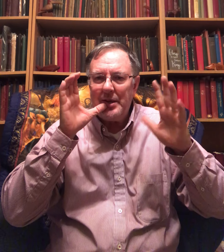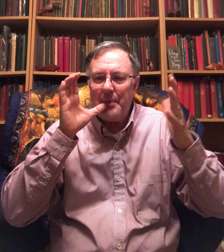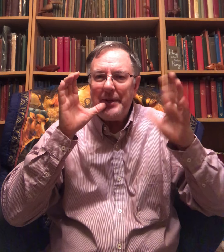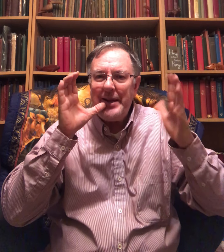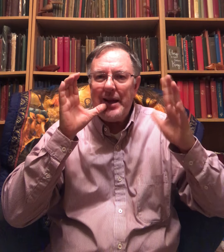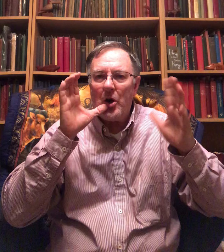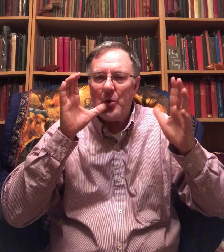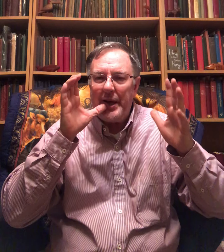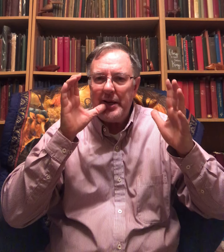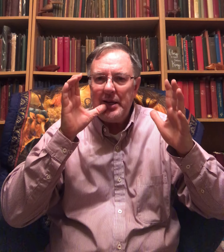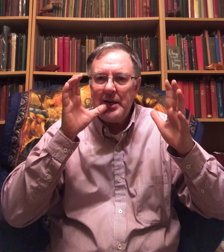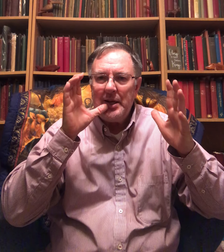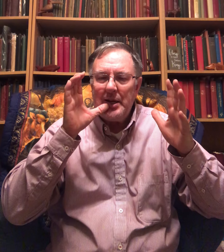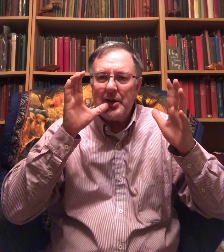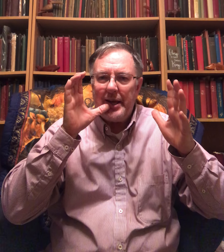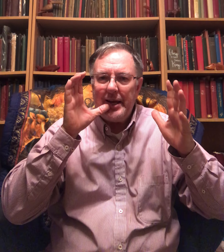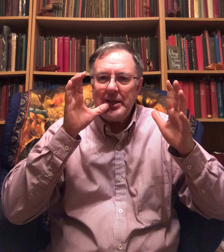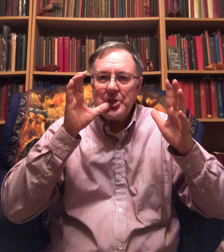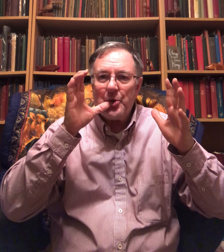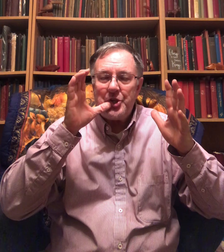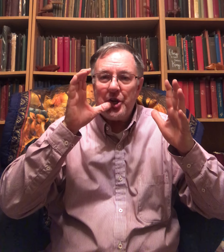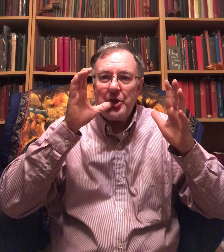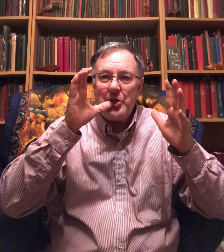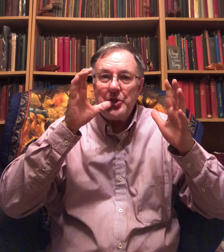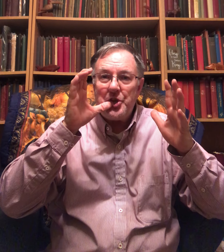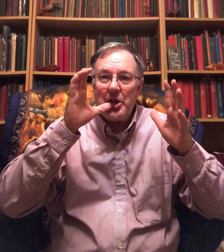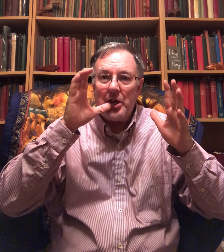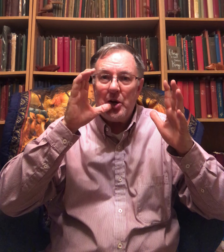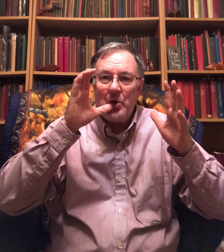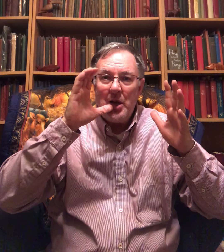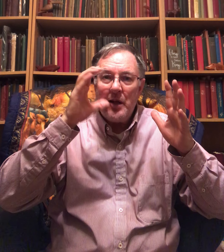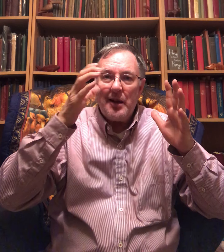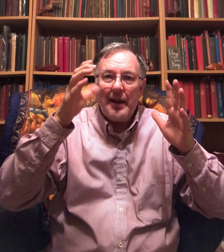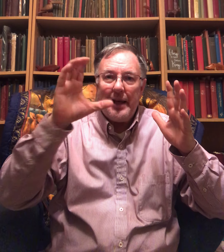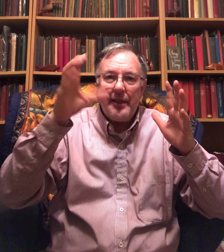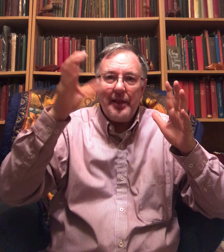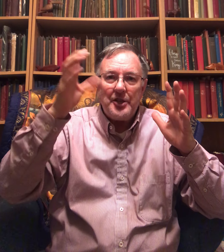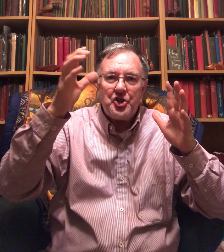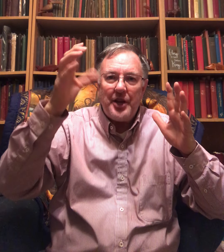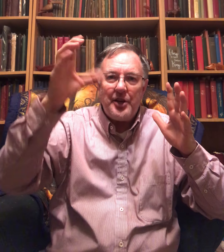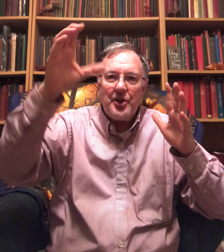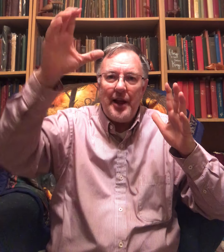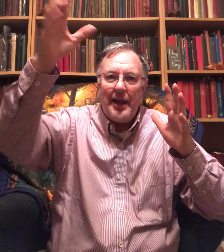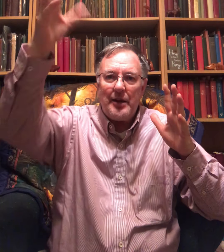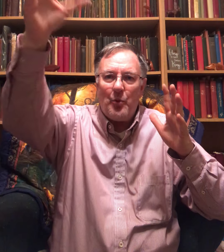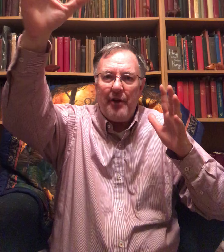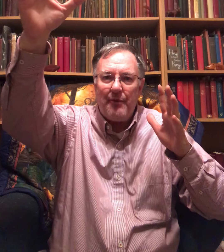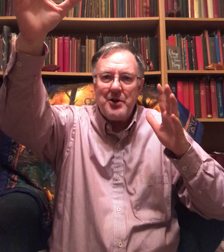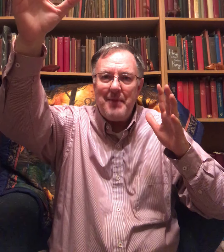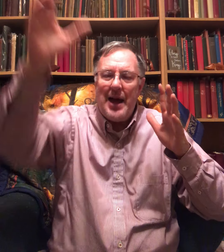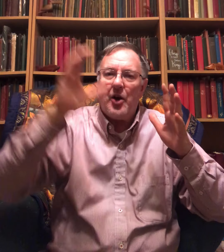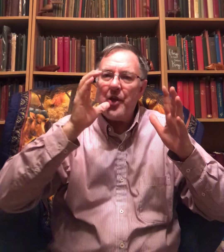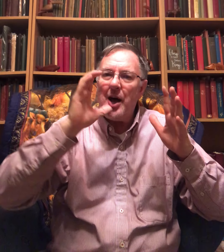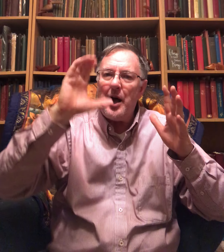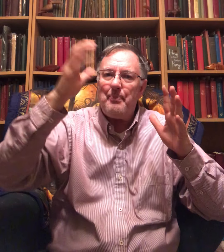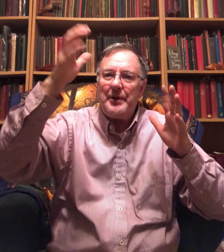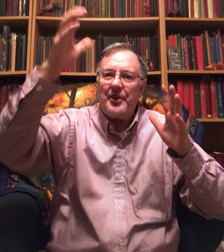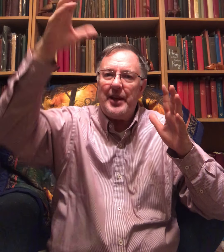air already. Okay? So what you're going to do is you're going to go like this. Shake your hand away from your mouth up into the